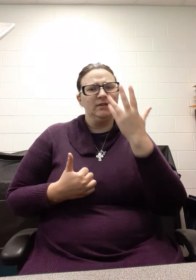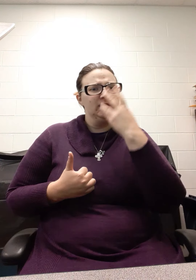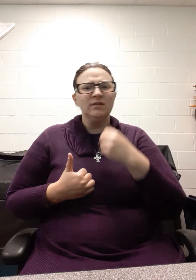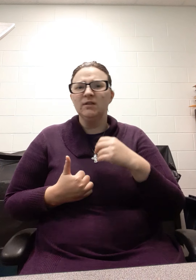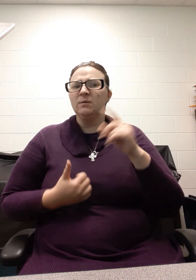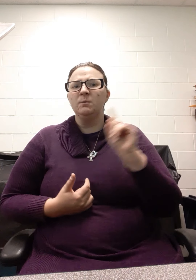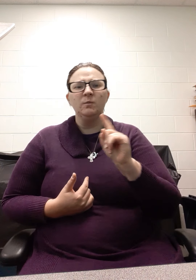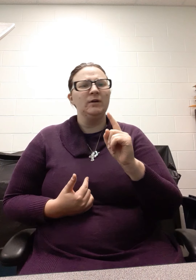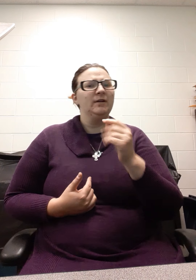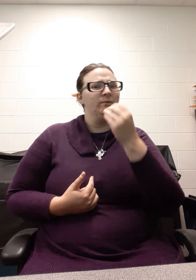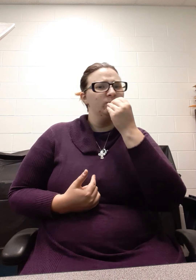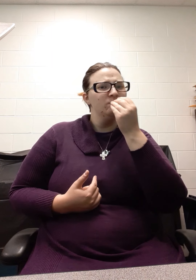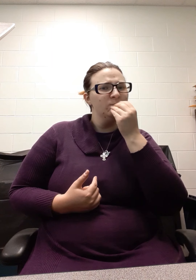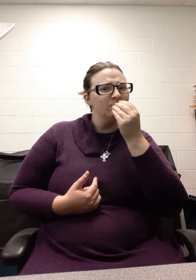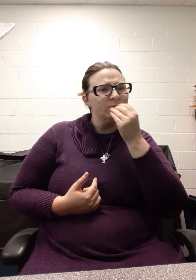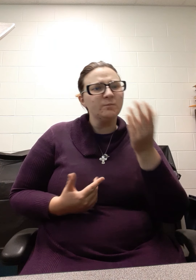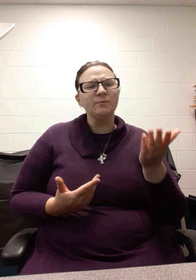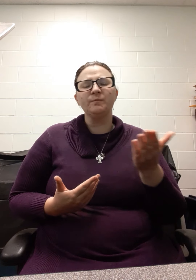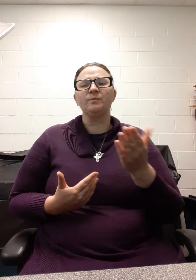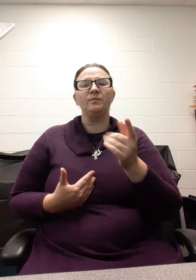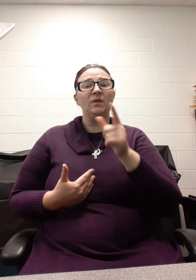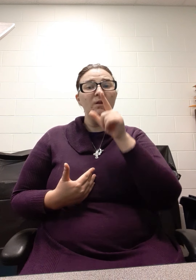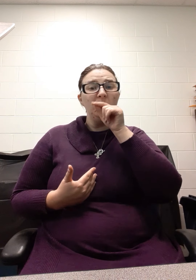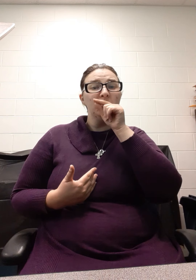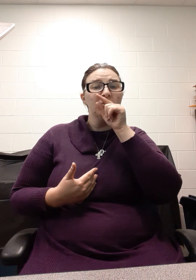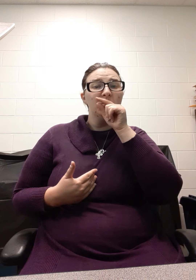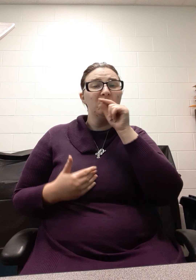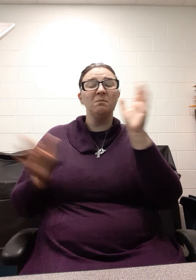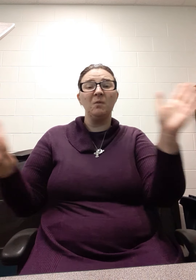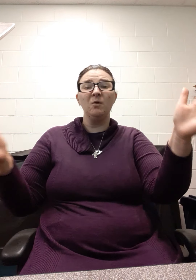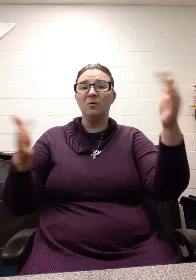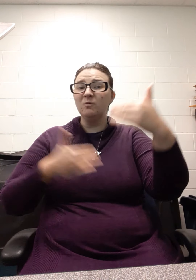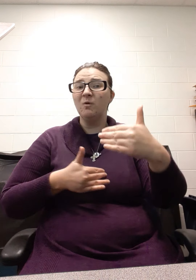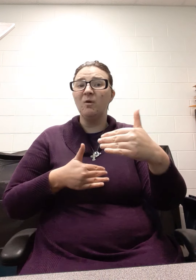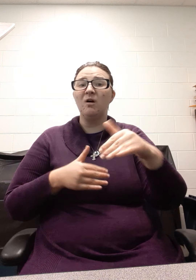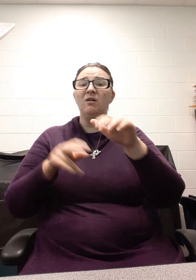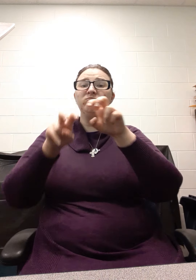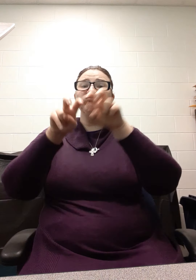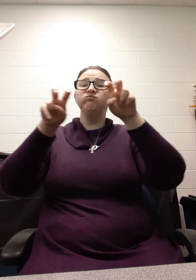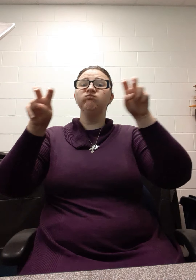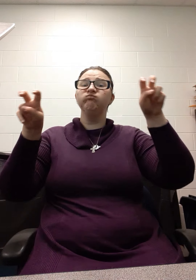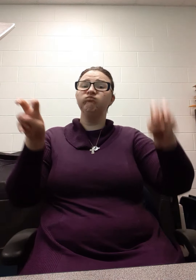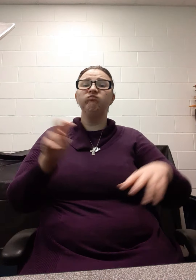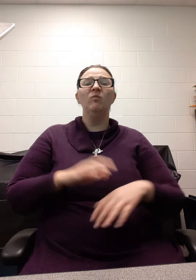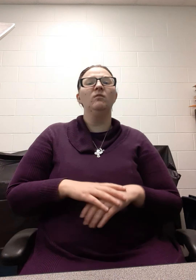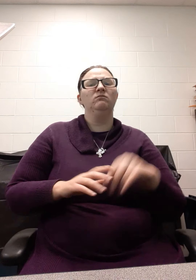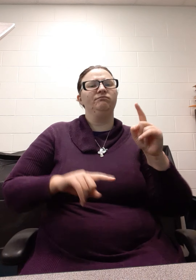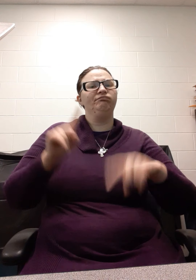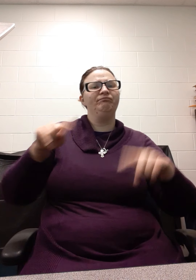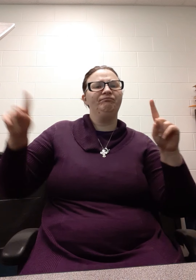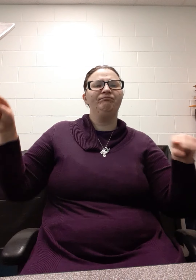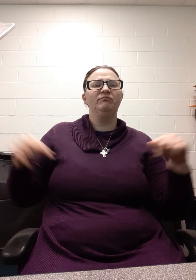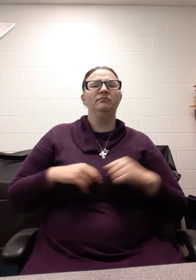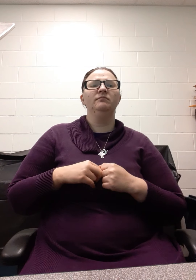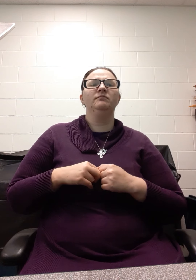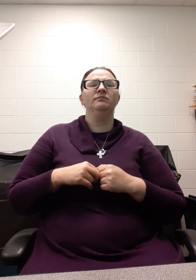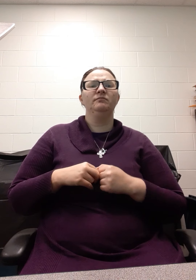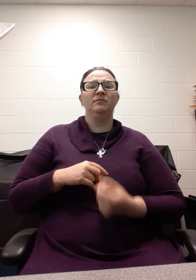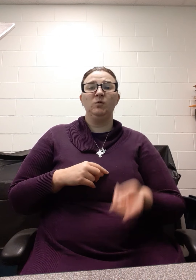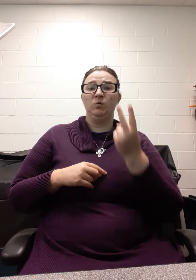an aviary, things of that nature in a living area. I also want to mention there's two movie areas, two